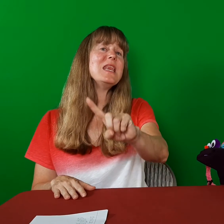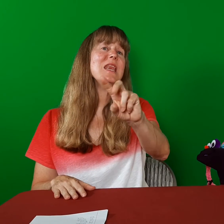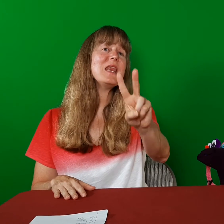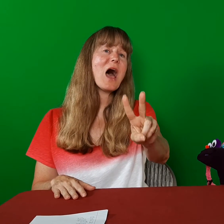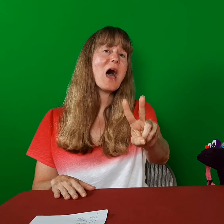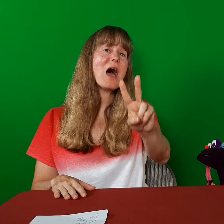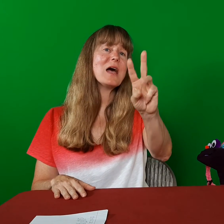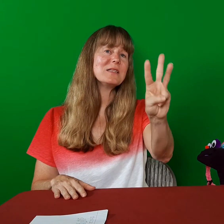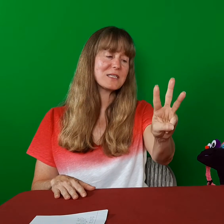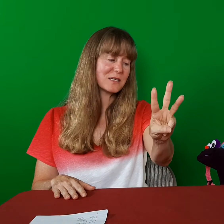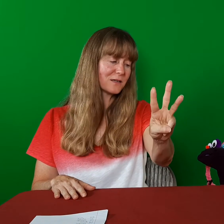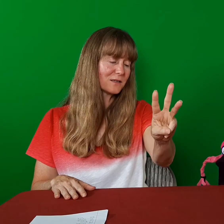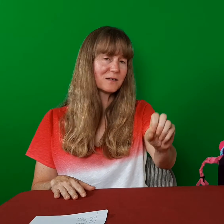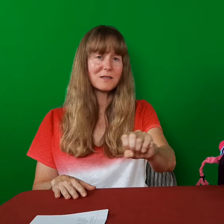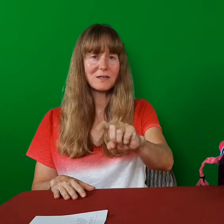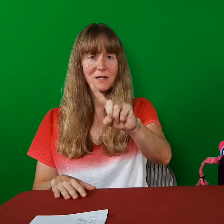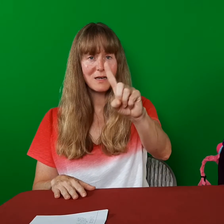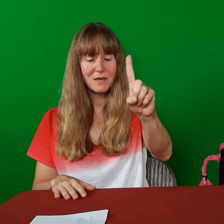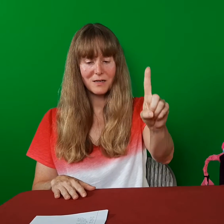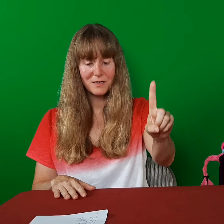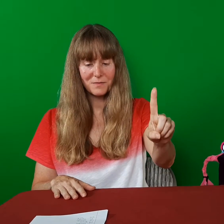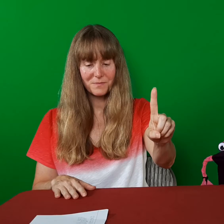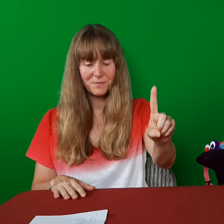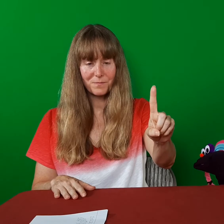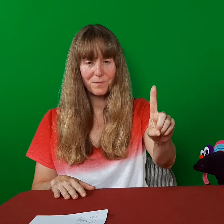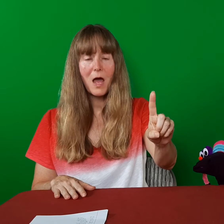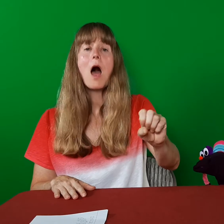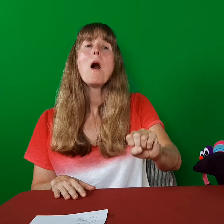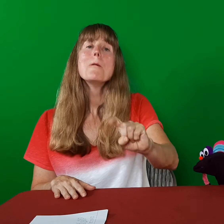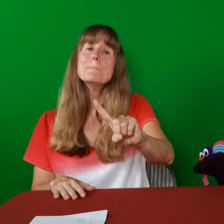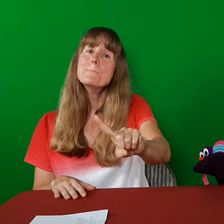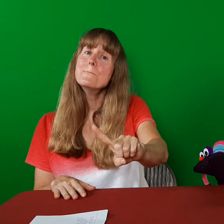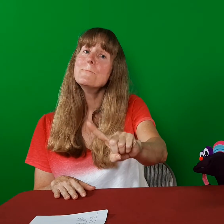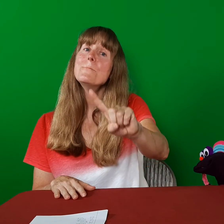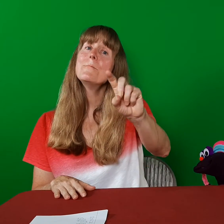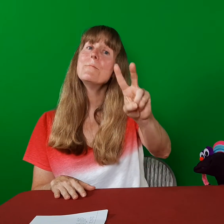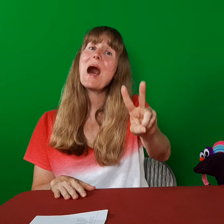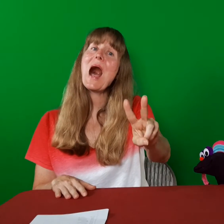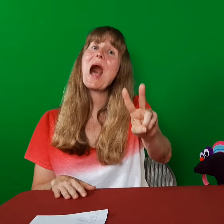Nut. Nut. Nut. Mom.